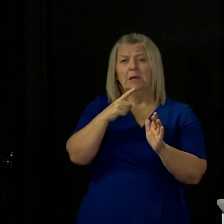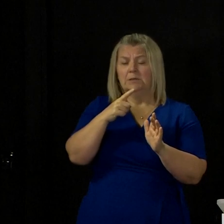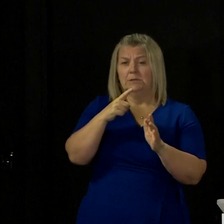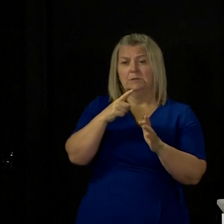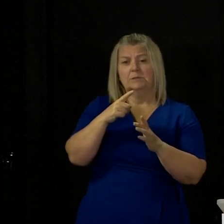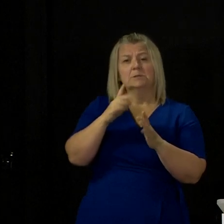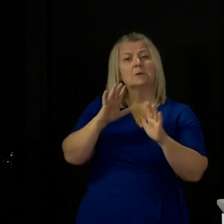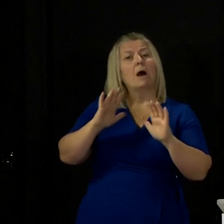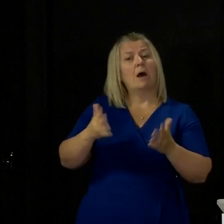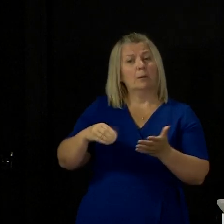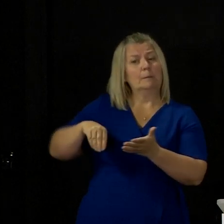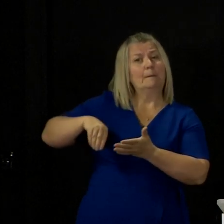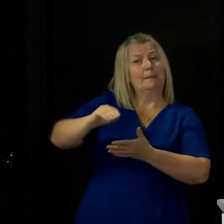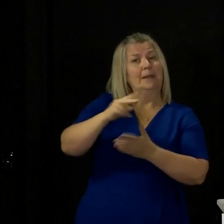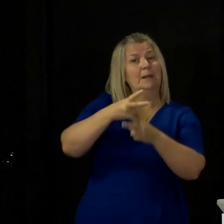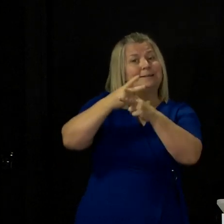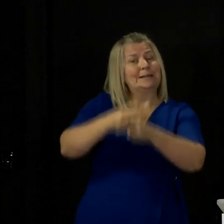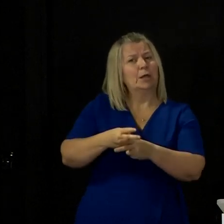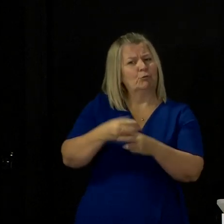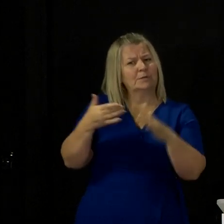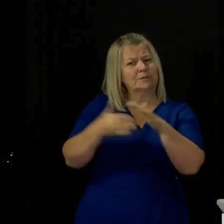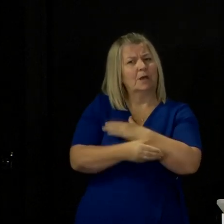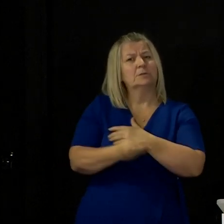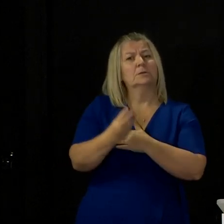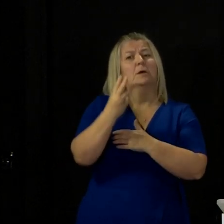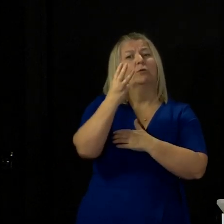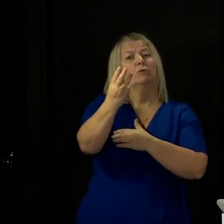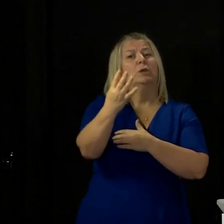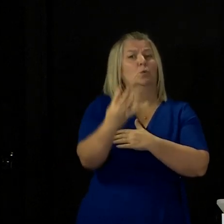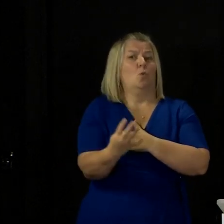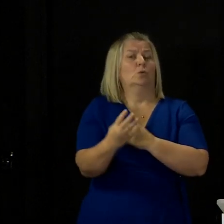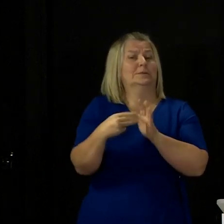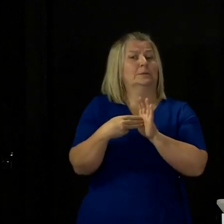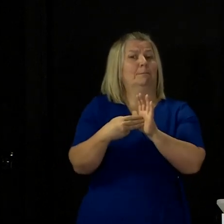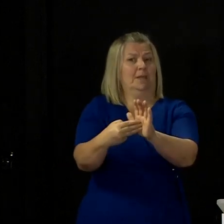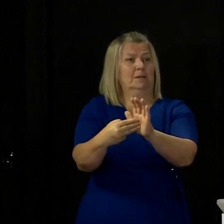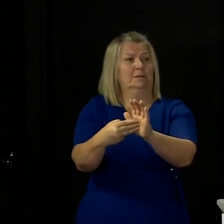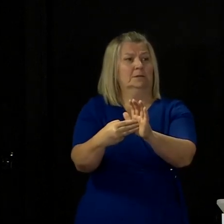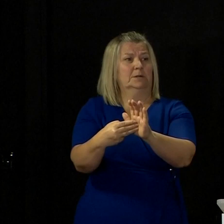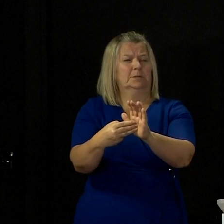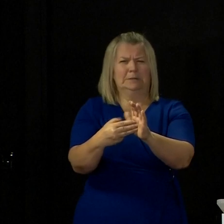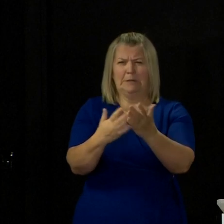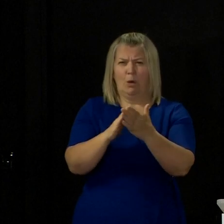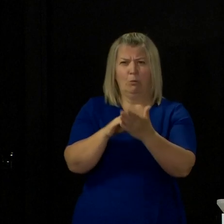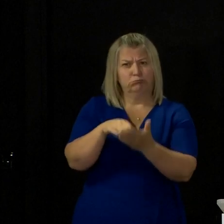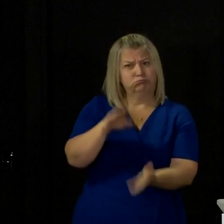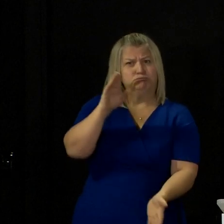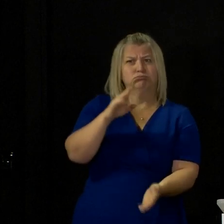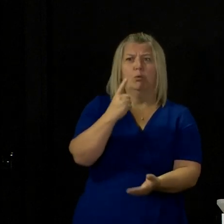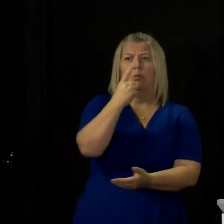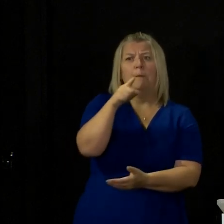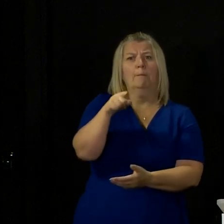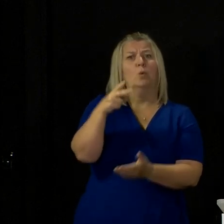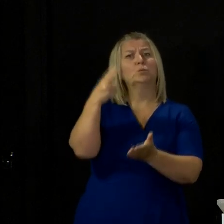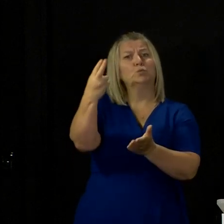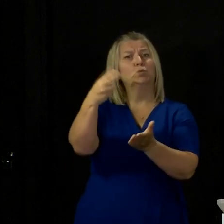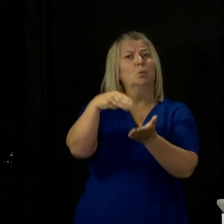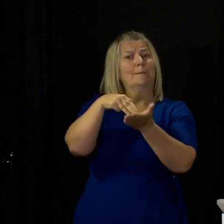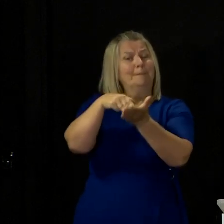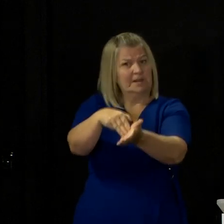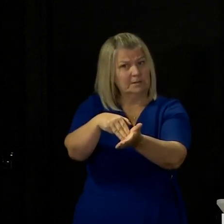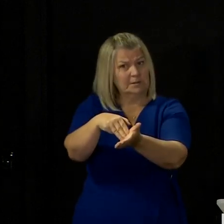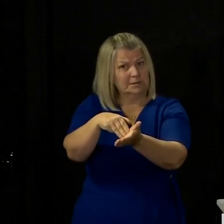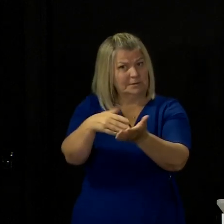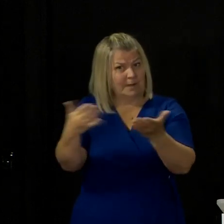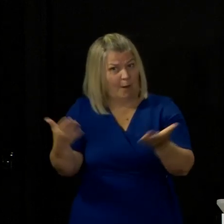before COVID-19 struck to 1.12 million now that's a 53% increase so